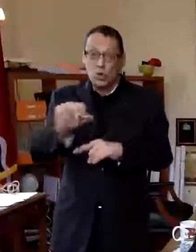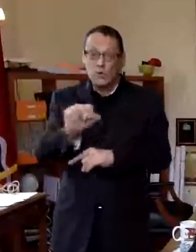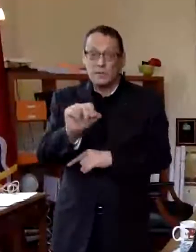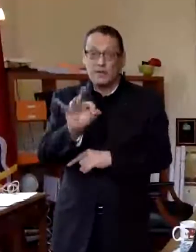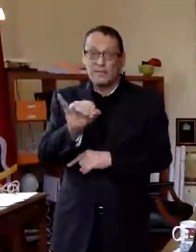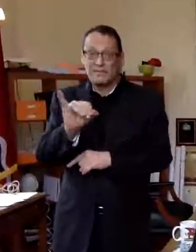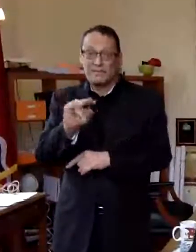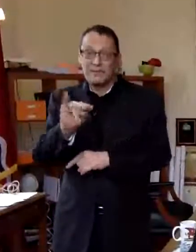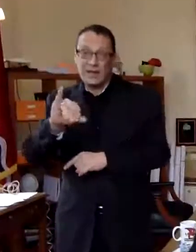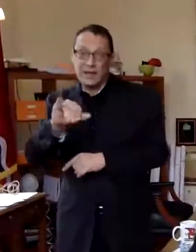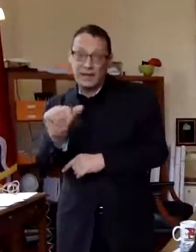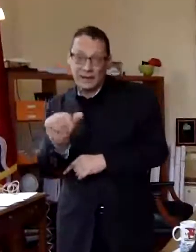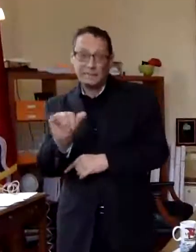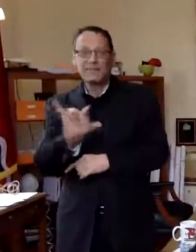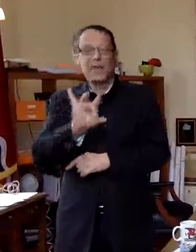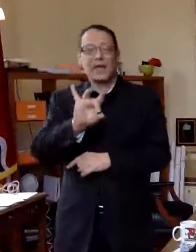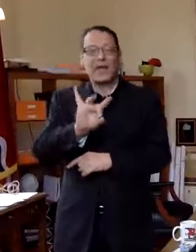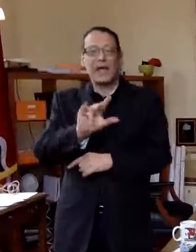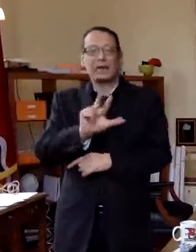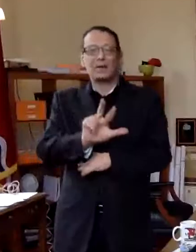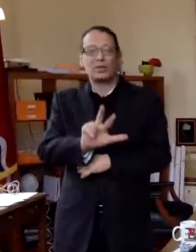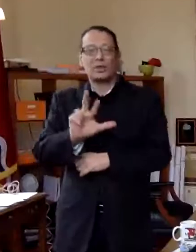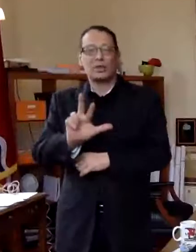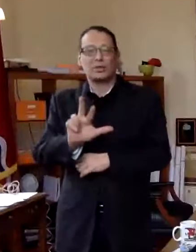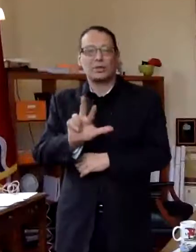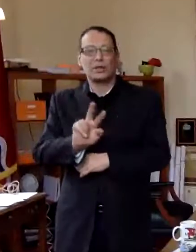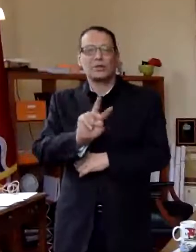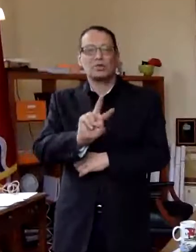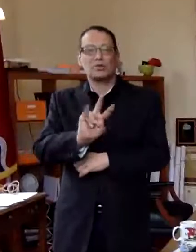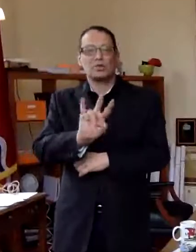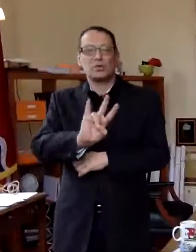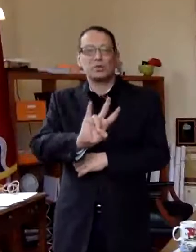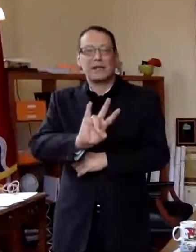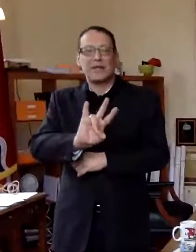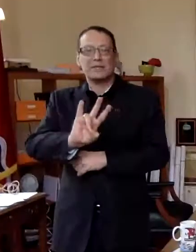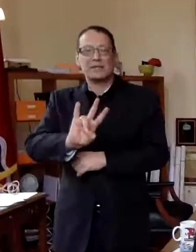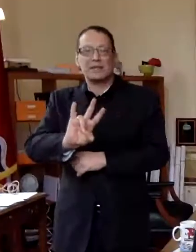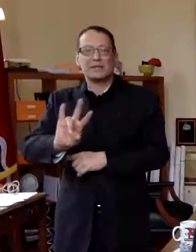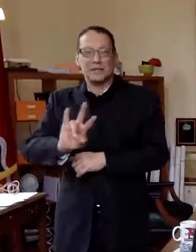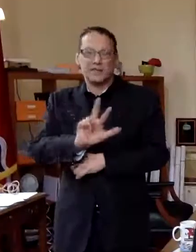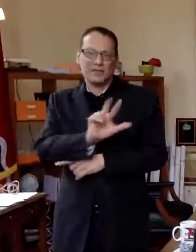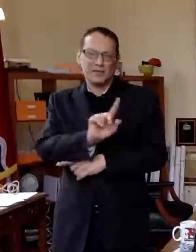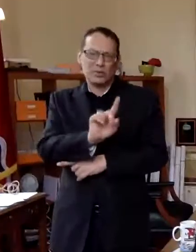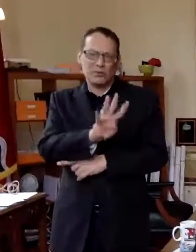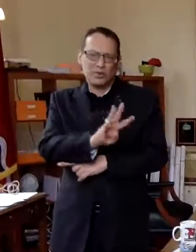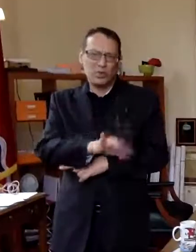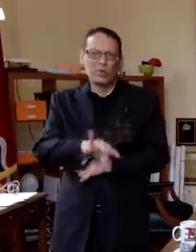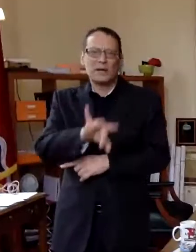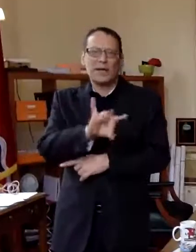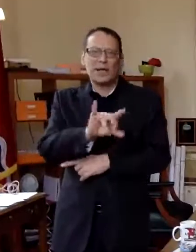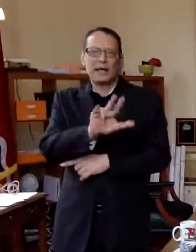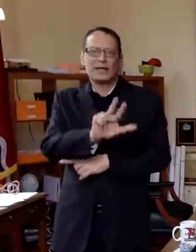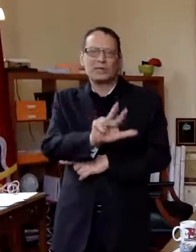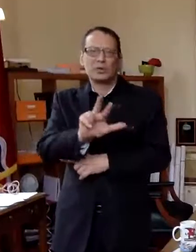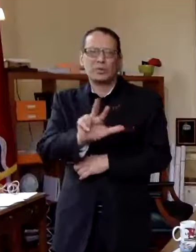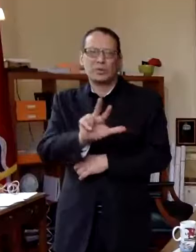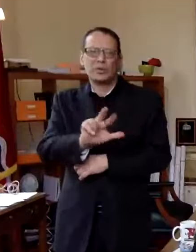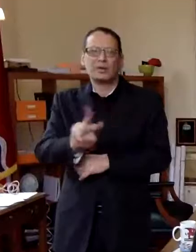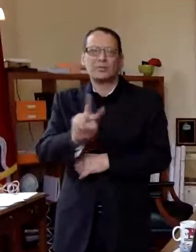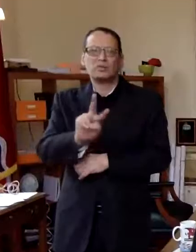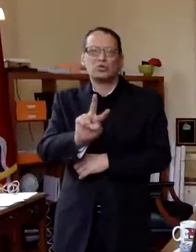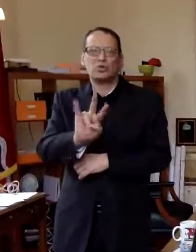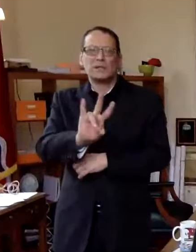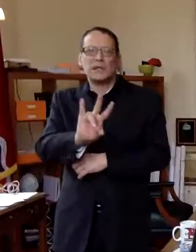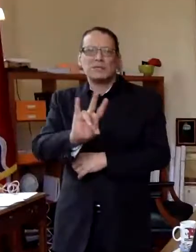go through a screening process it's 833-2777 that's 314 area code 833-2777